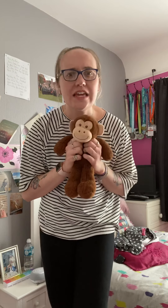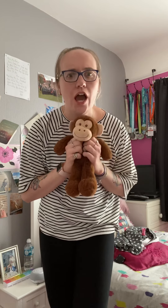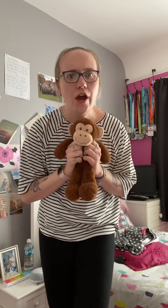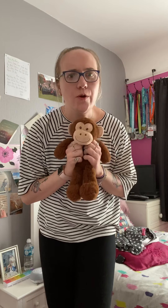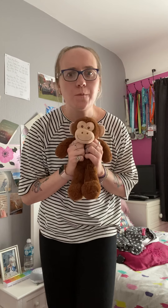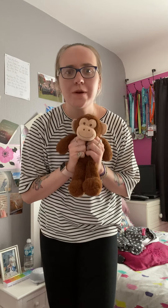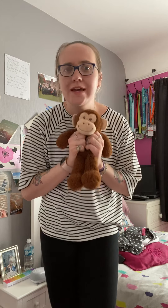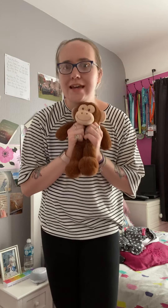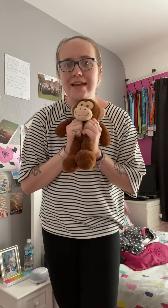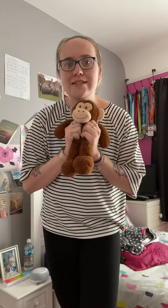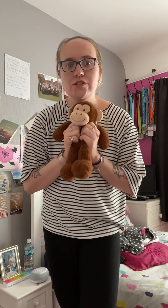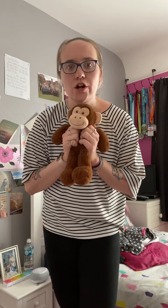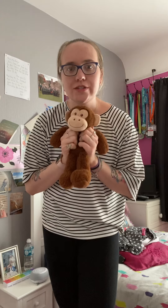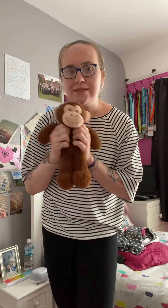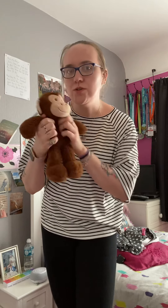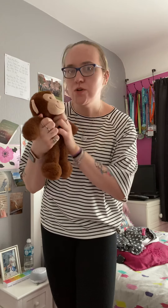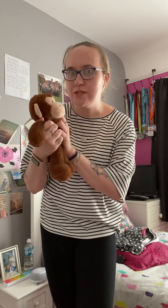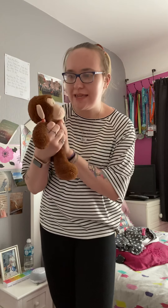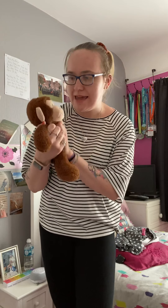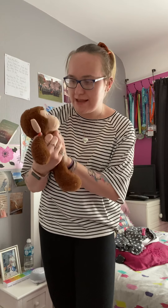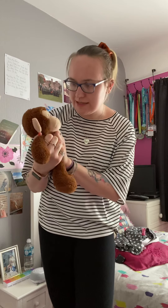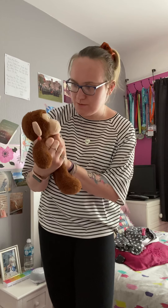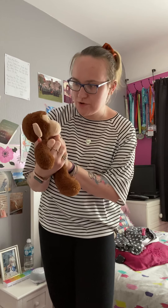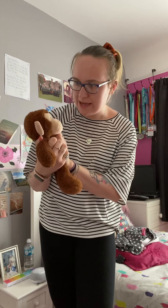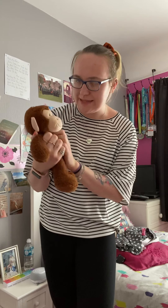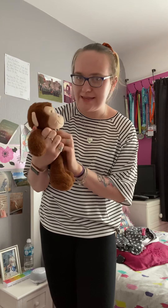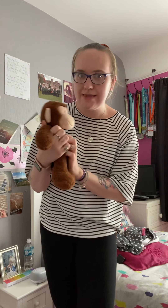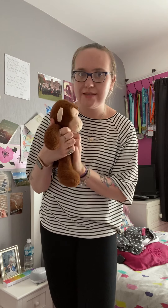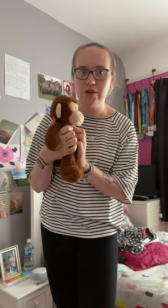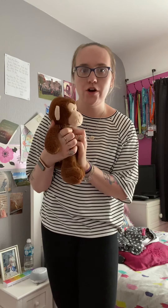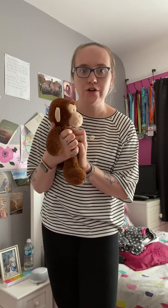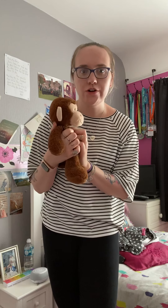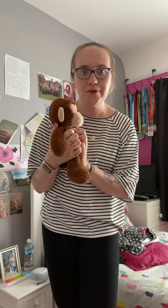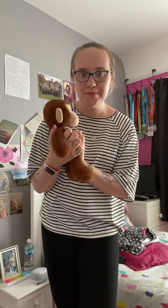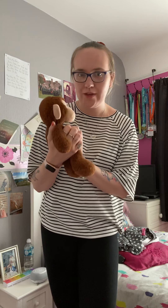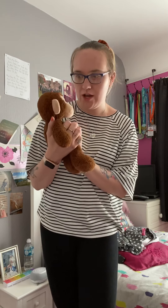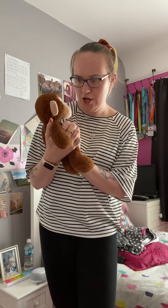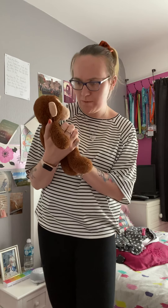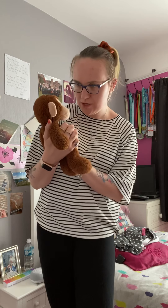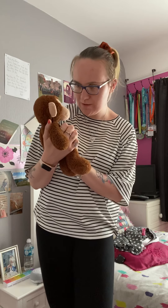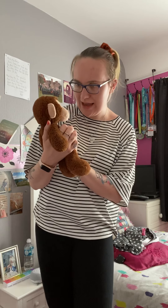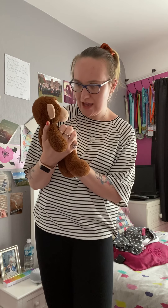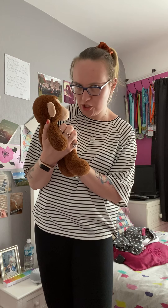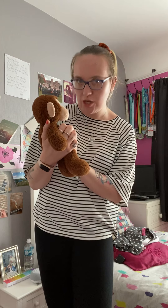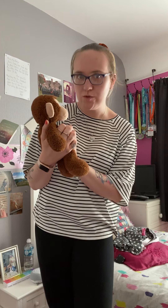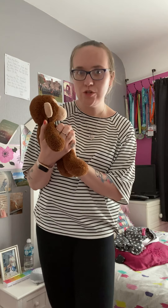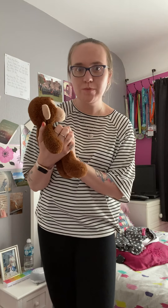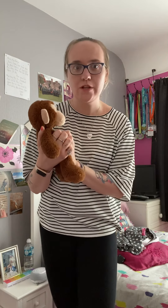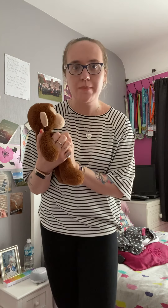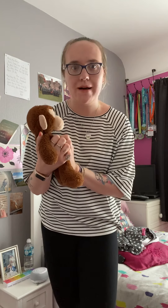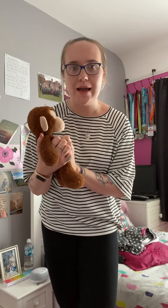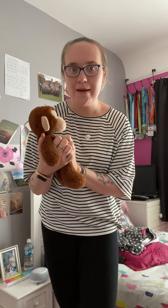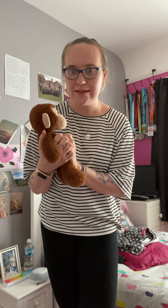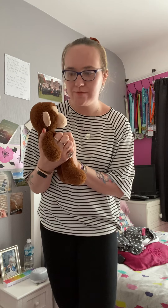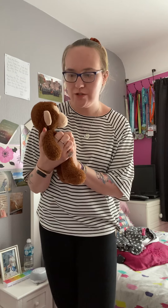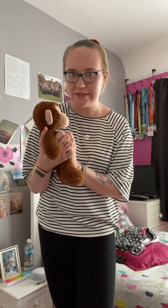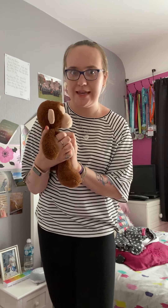hope he's not as naughty as the monkeys in this song. I hope I don't catch you jumping on my bed Monty.